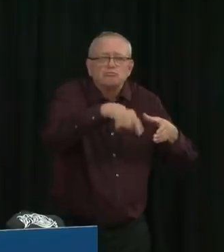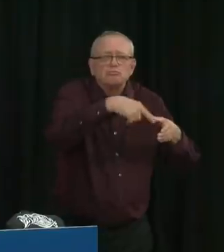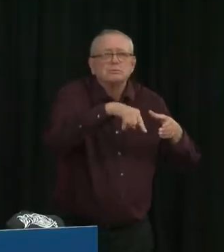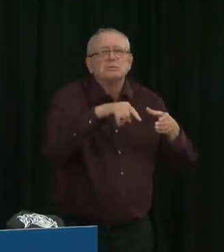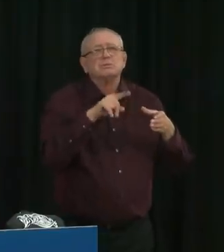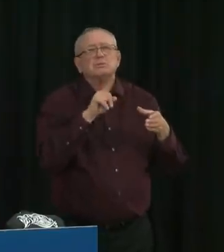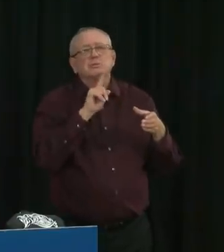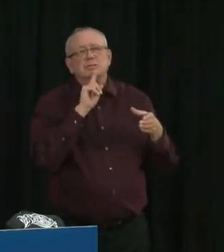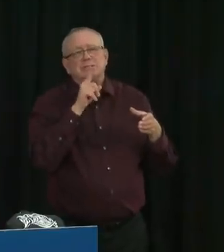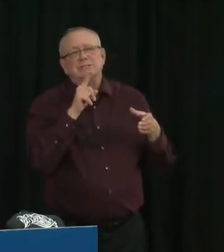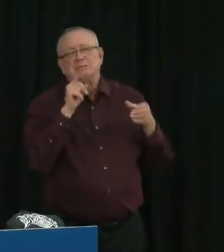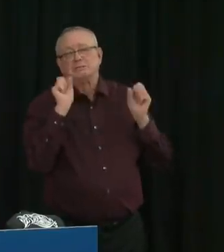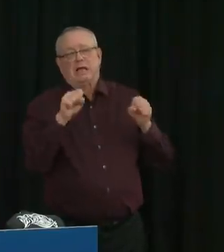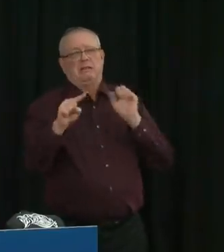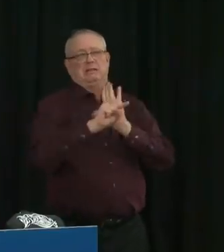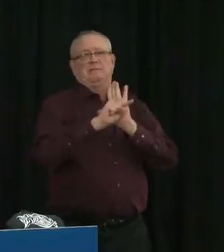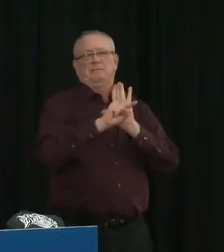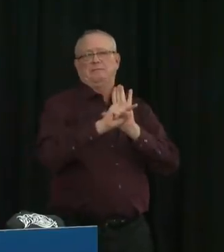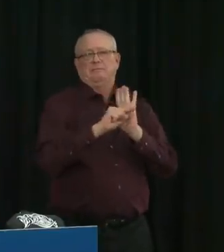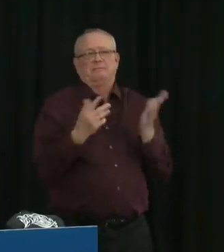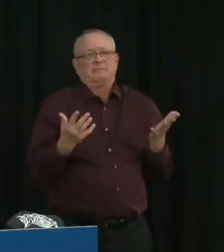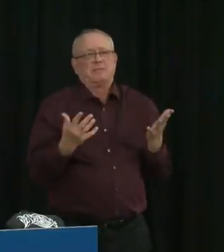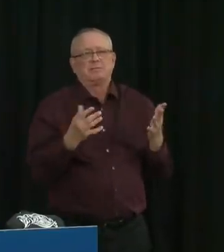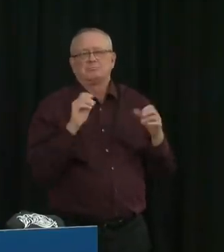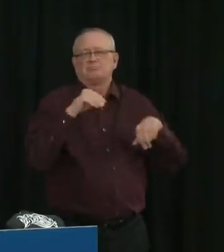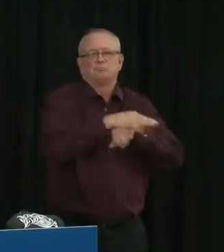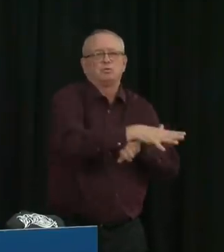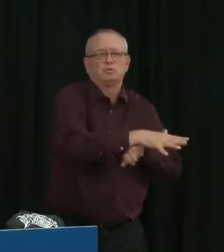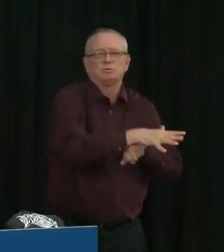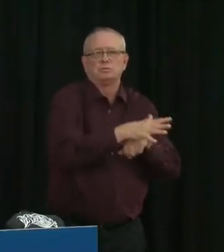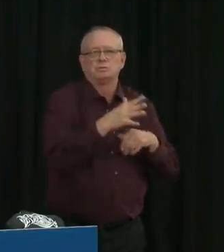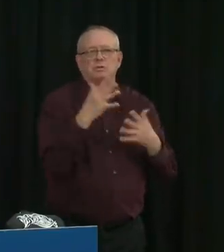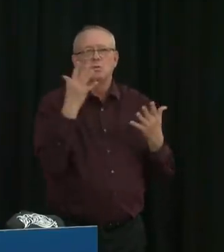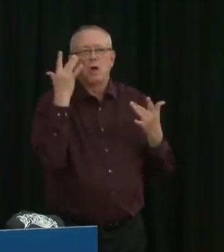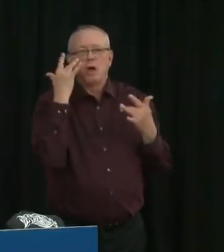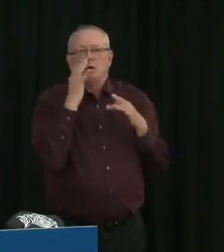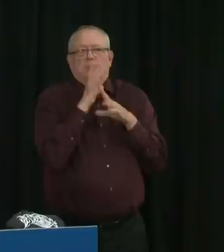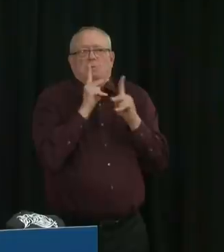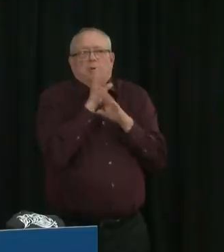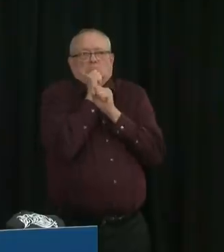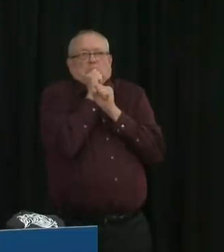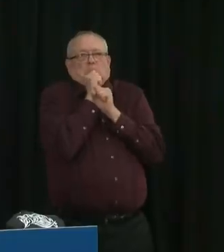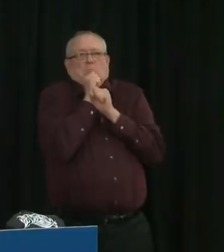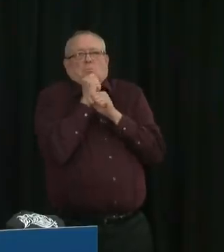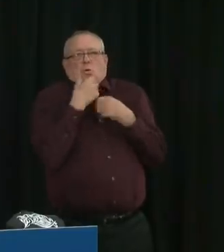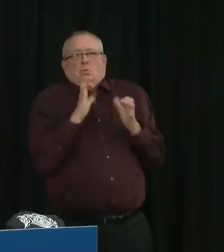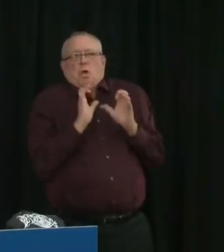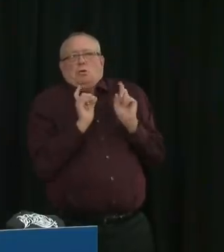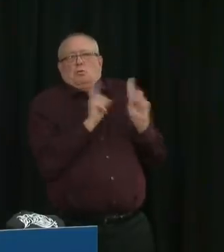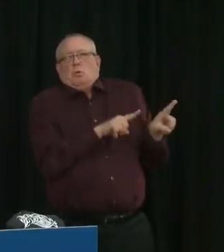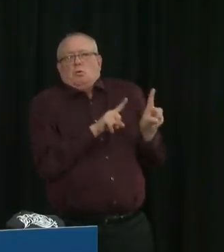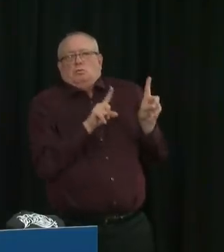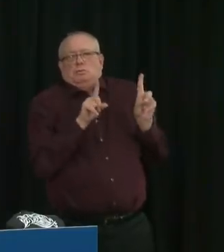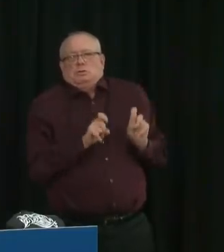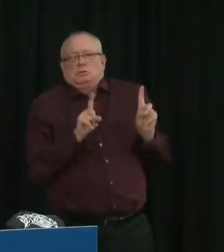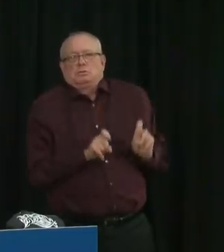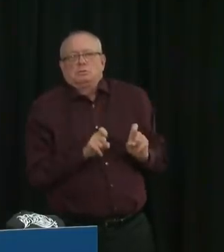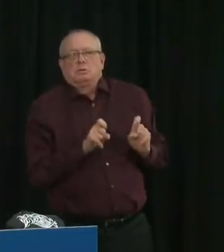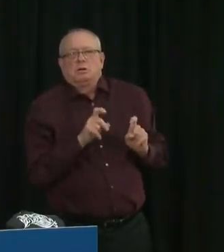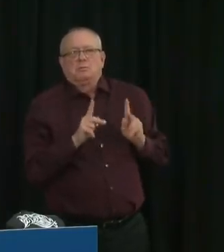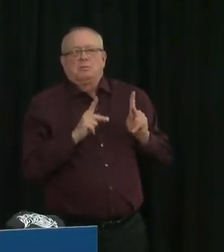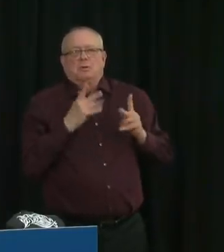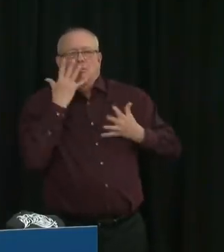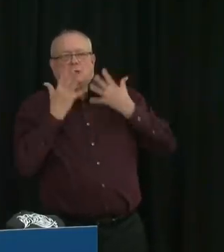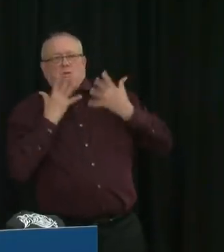effect of what we intend and it can unfortunately keep people from presenting for testing if they have symptoms, it can make people